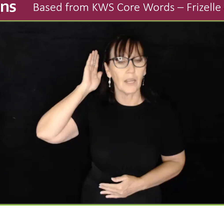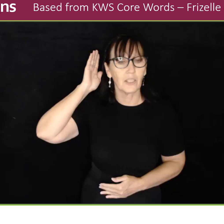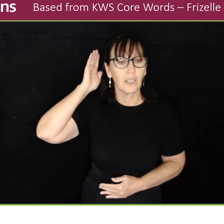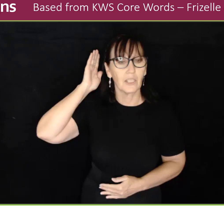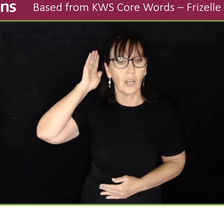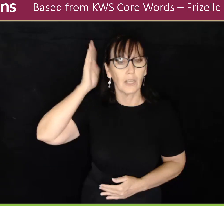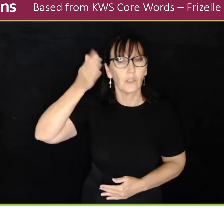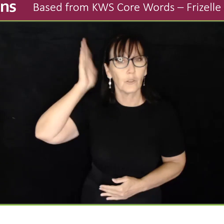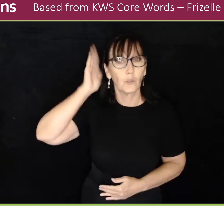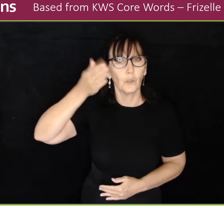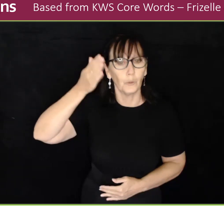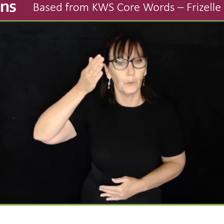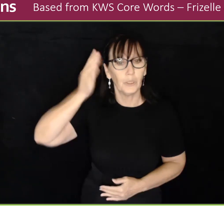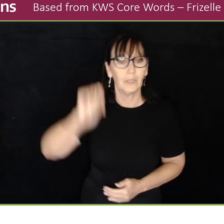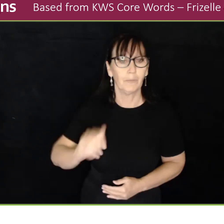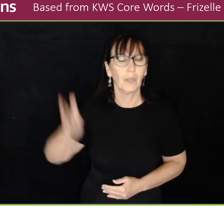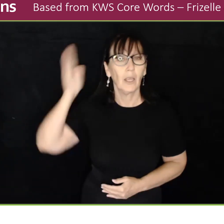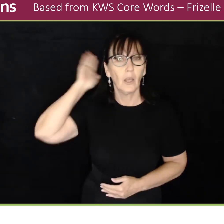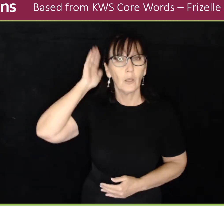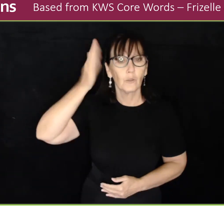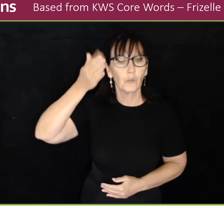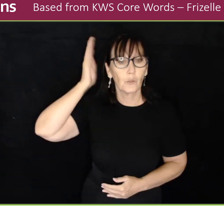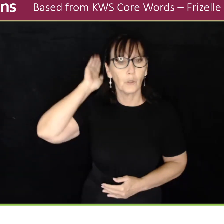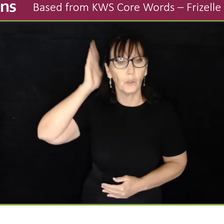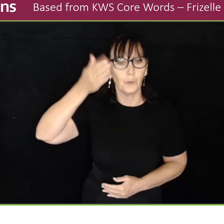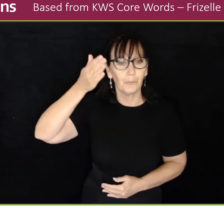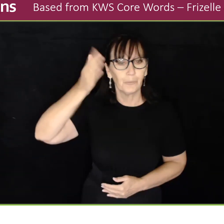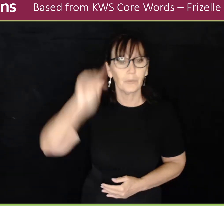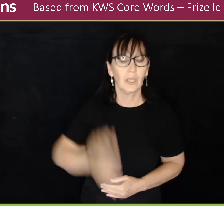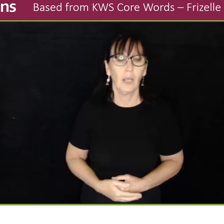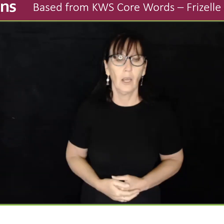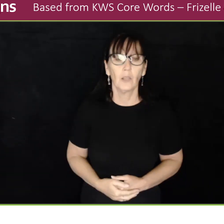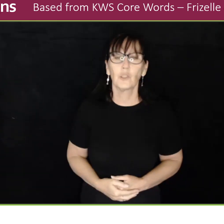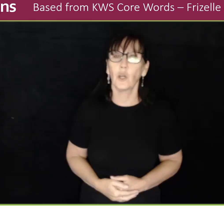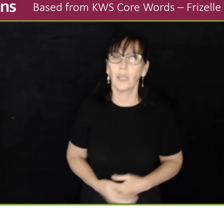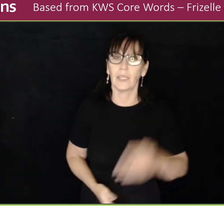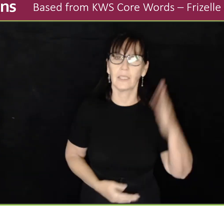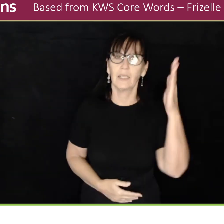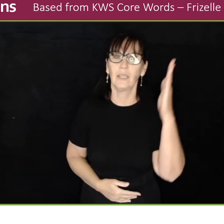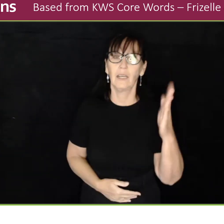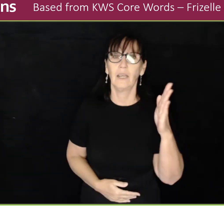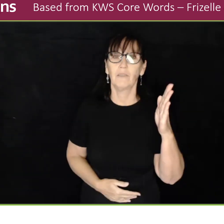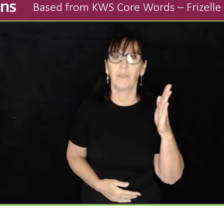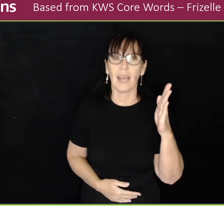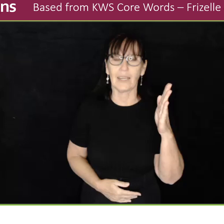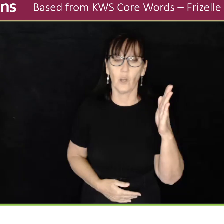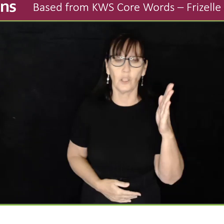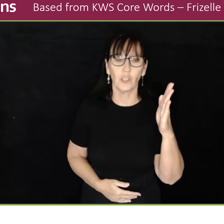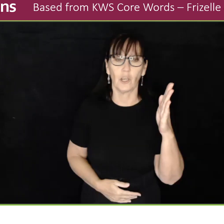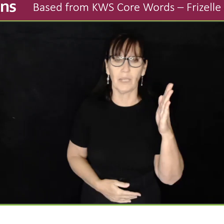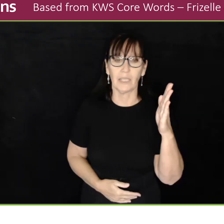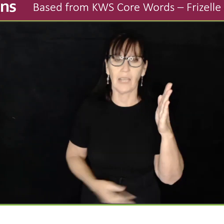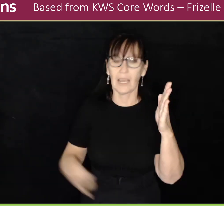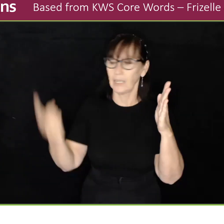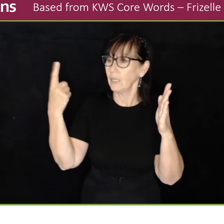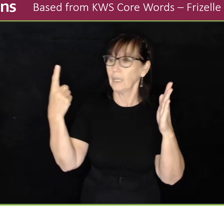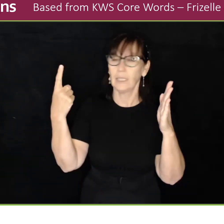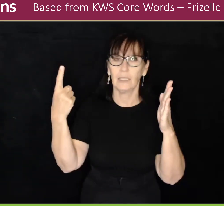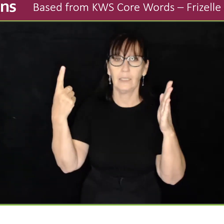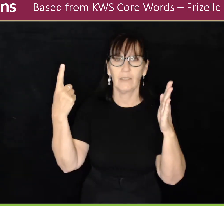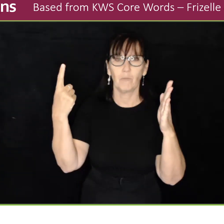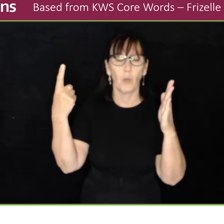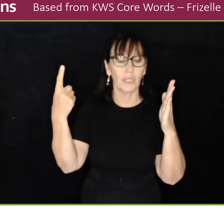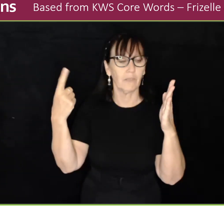Just twice to the side. School. School. School. Toilet. Flat. Non-dominant hand.